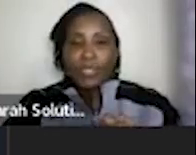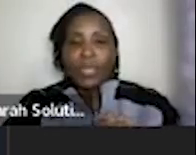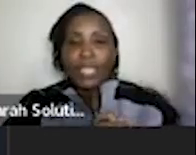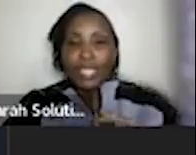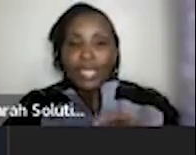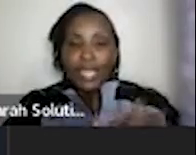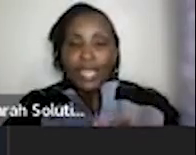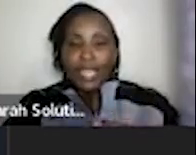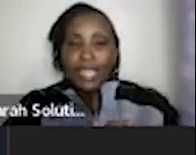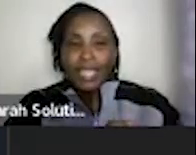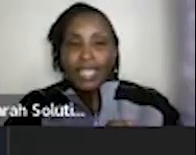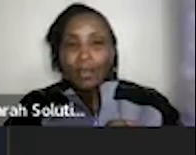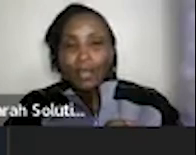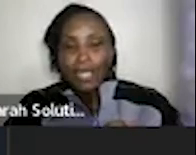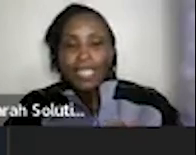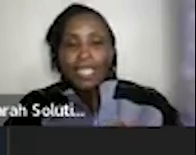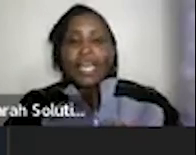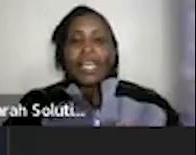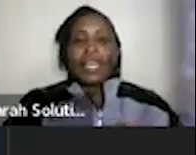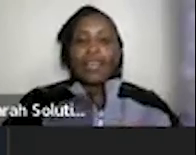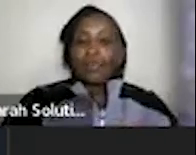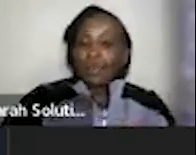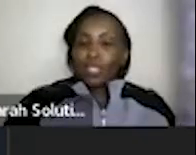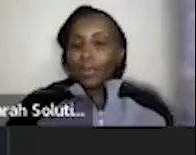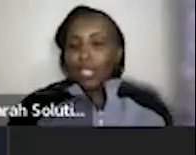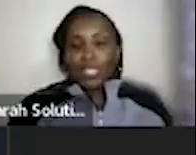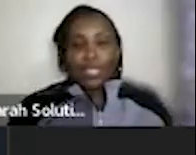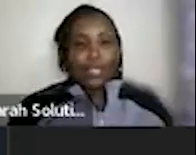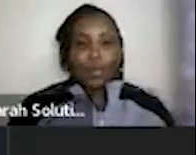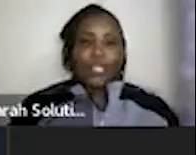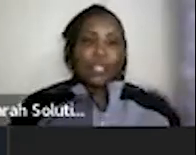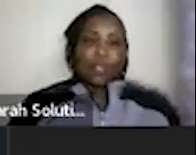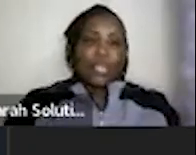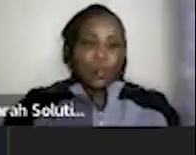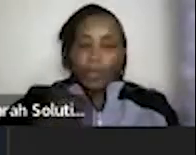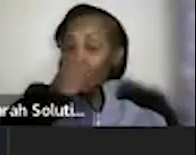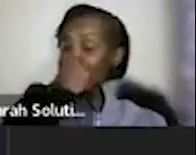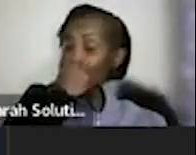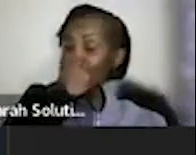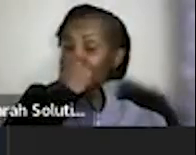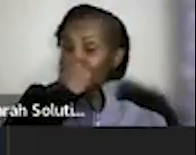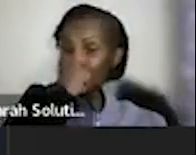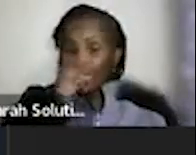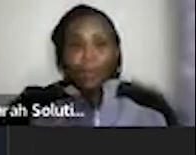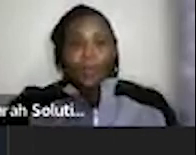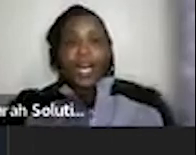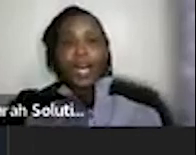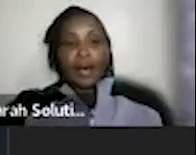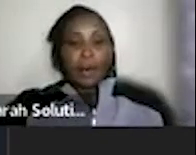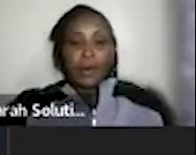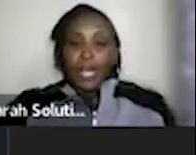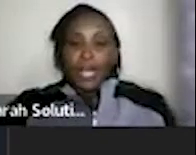cleaning so that is they're in the cleaning business and i do not stay with that dirty house especially if you're in nairobi and it's raining the way it is